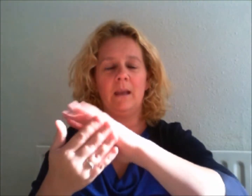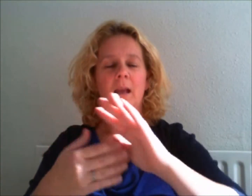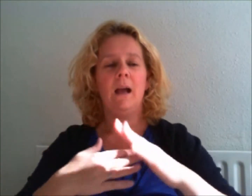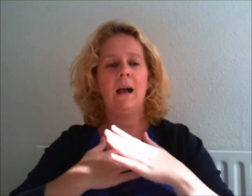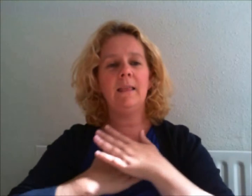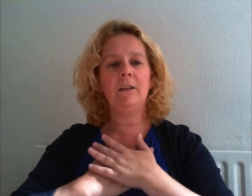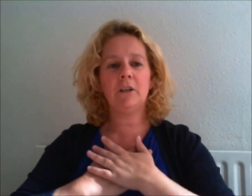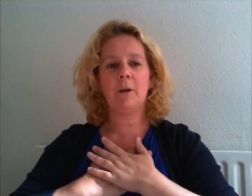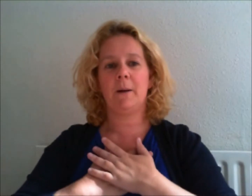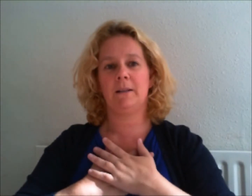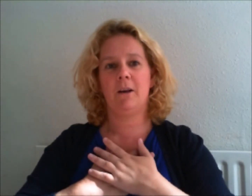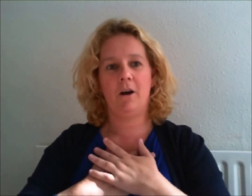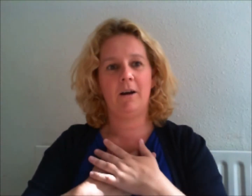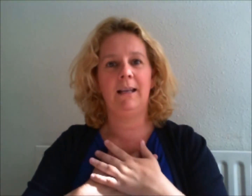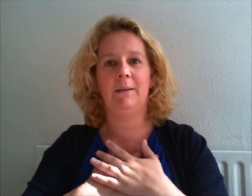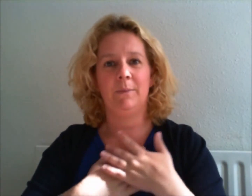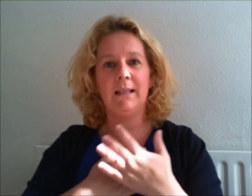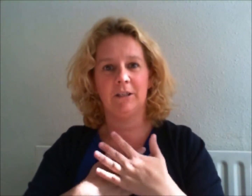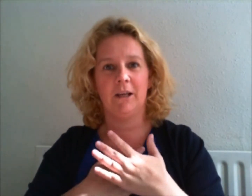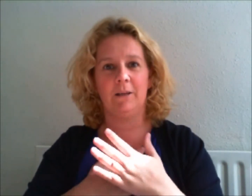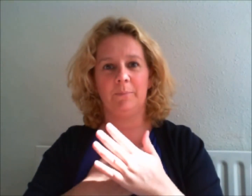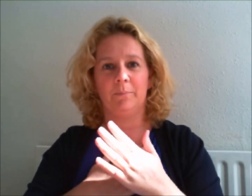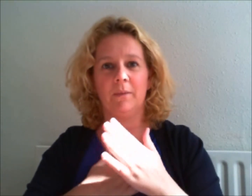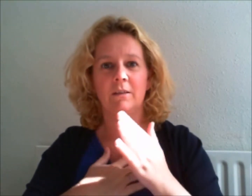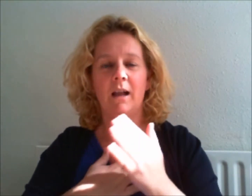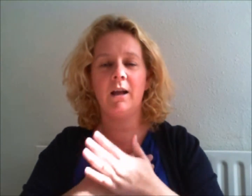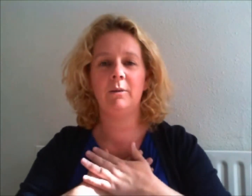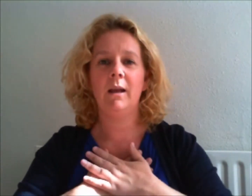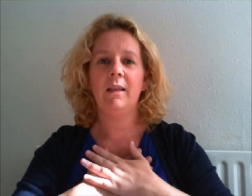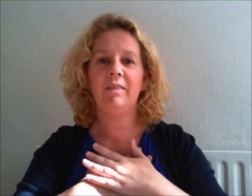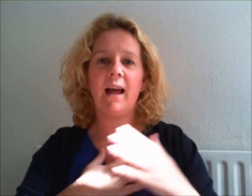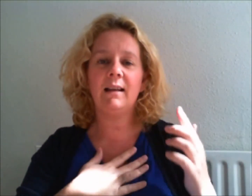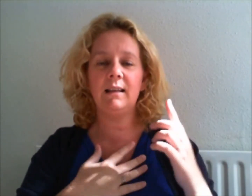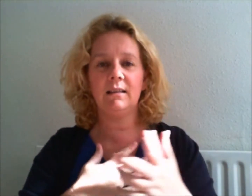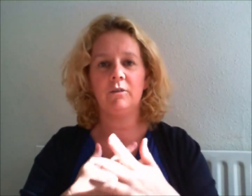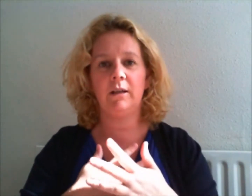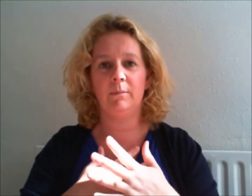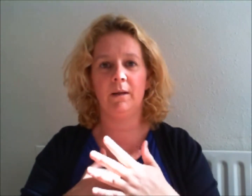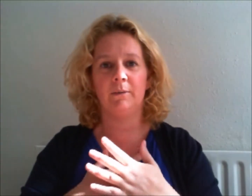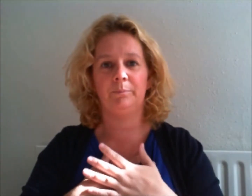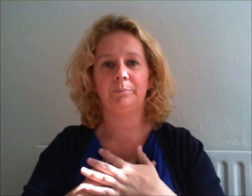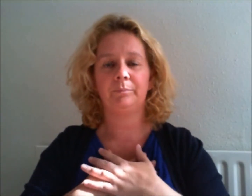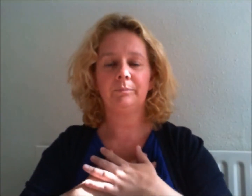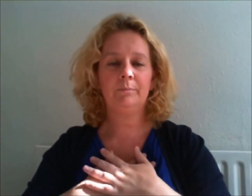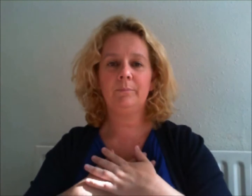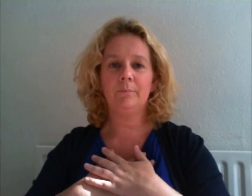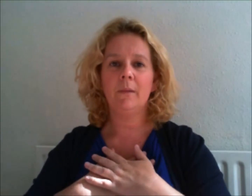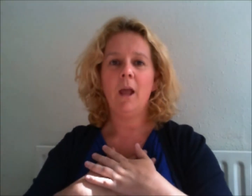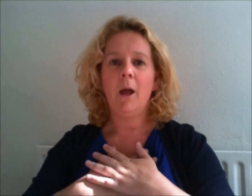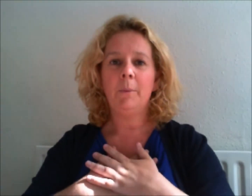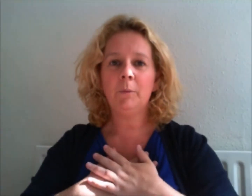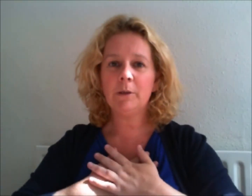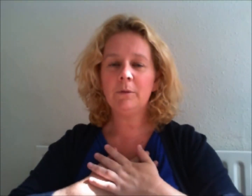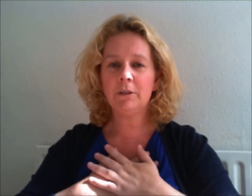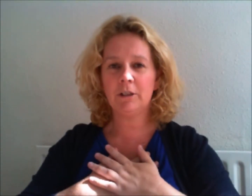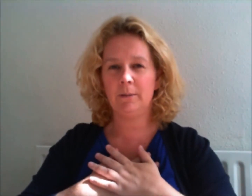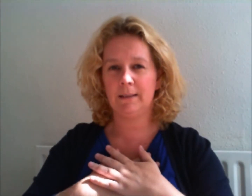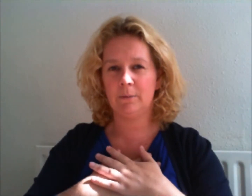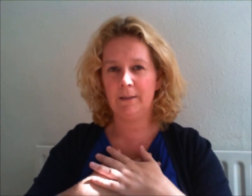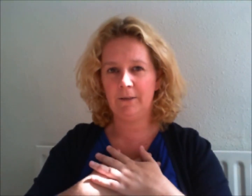And then you go back to the heart healing position. So that is the treatment. But what I want to do is to really